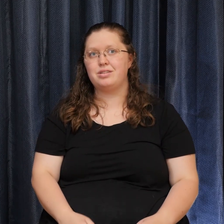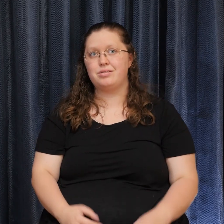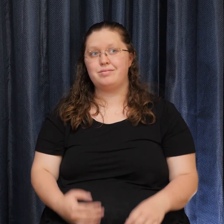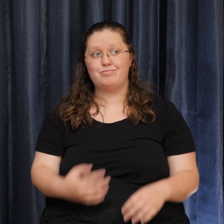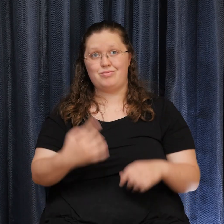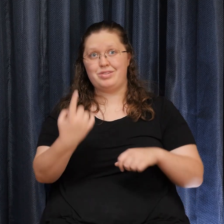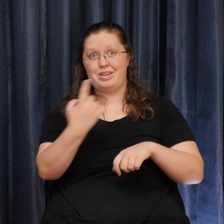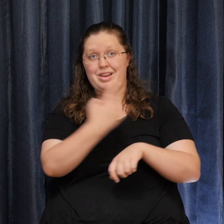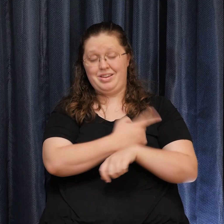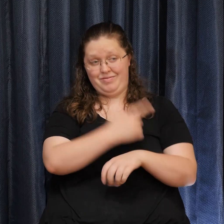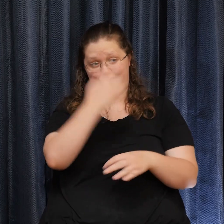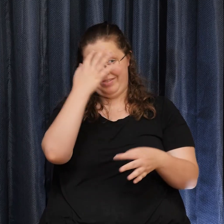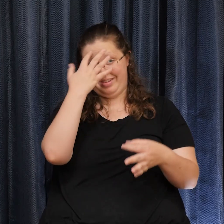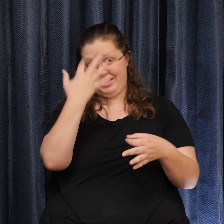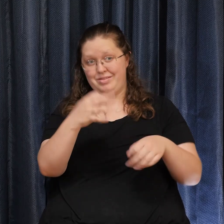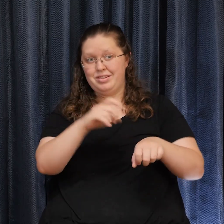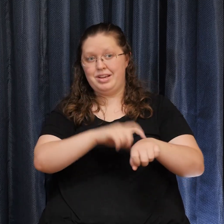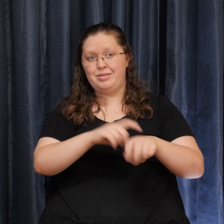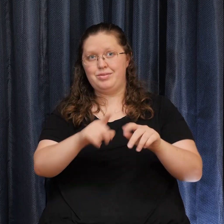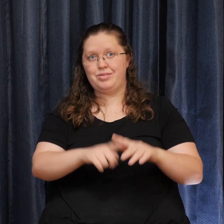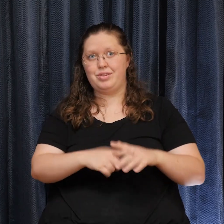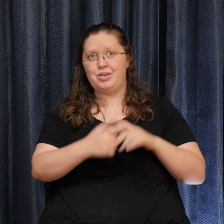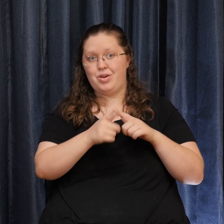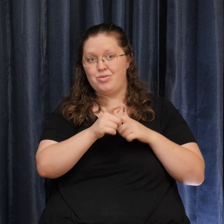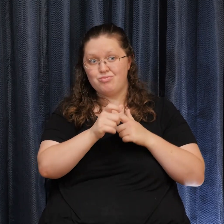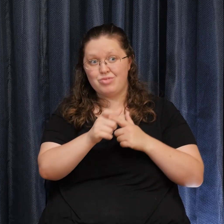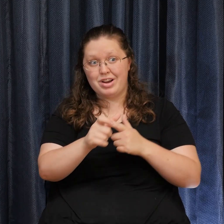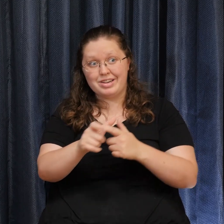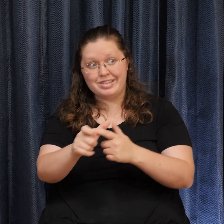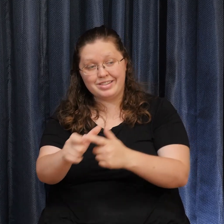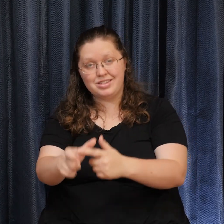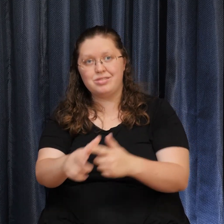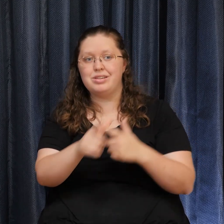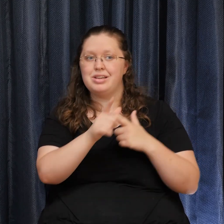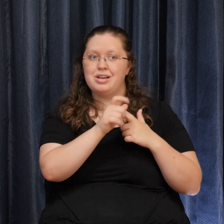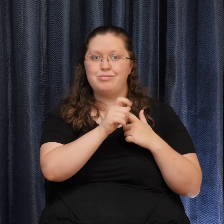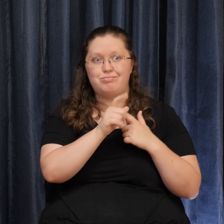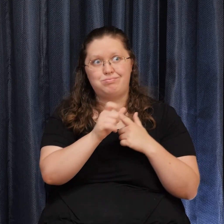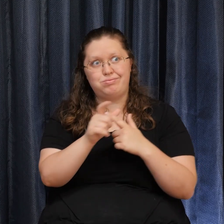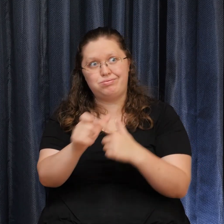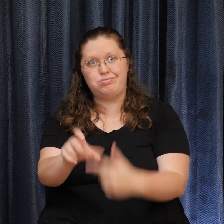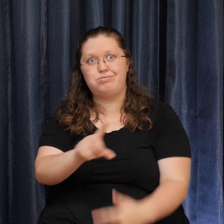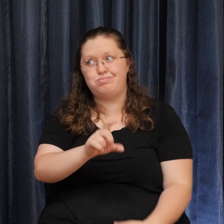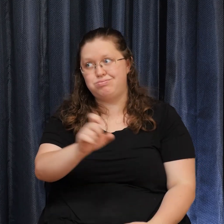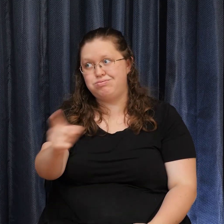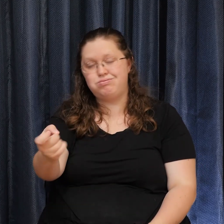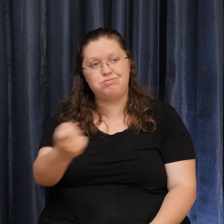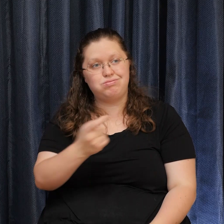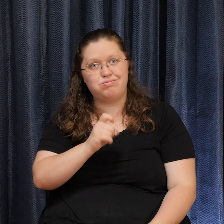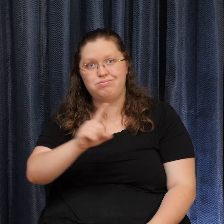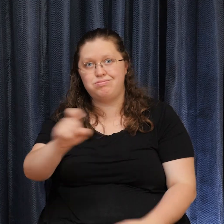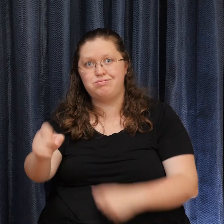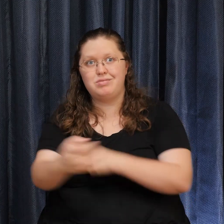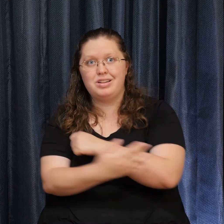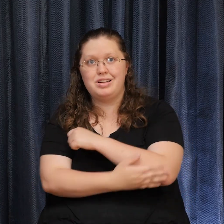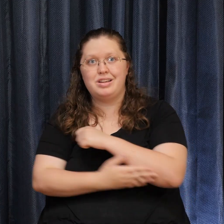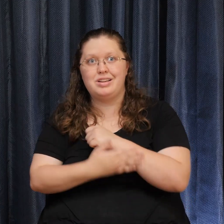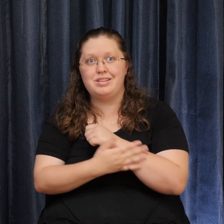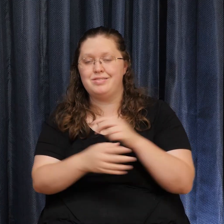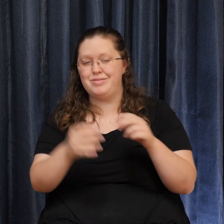run And so he ran From coast to coast To coast The old expression Run, Forrest, run Took on a whole